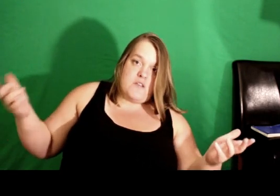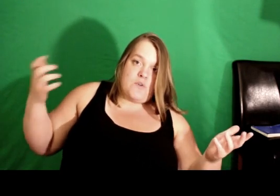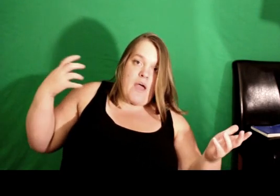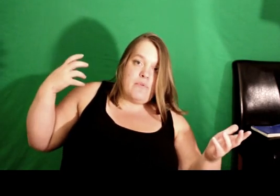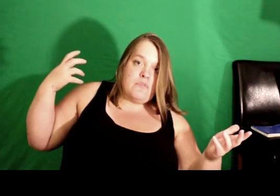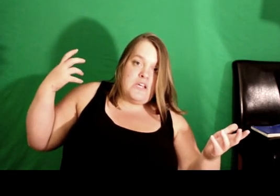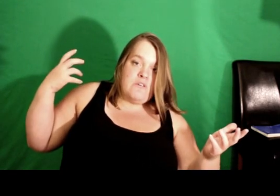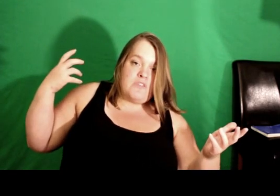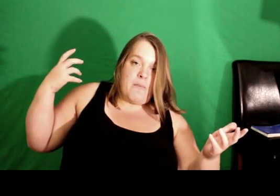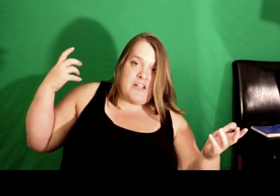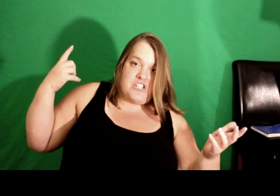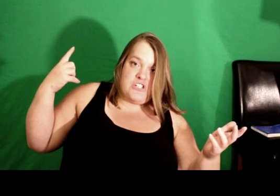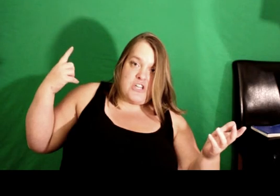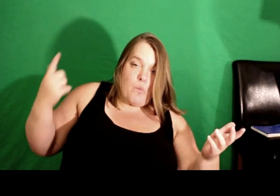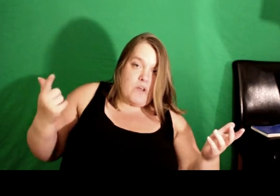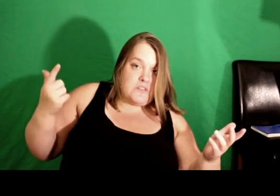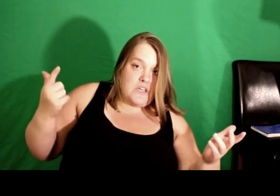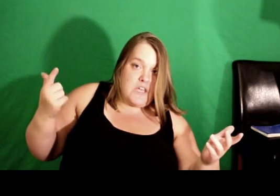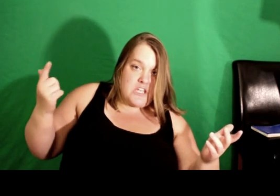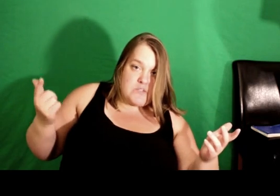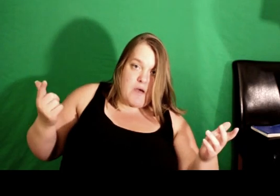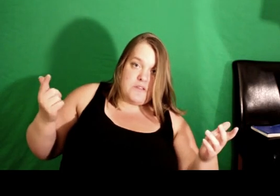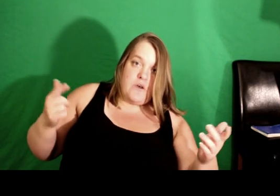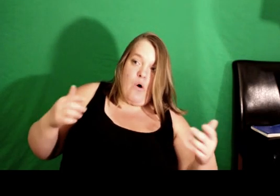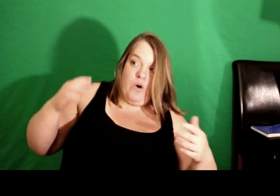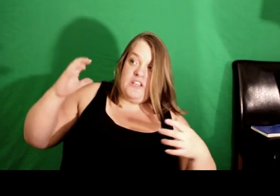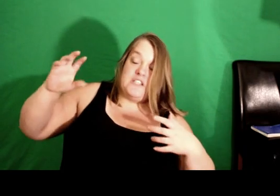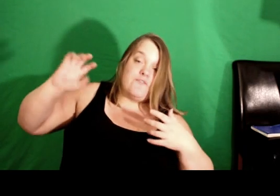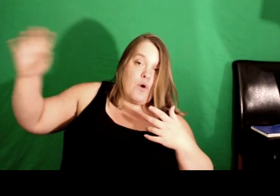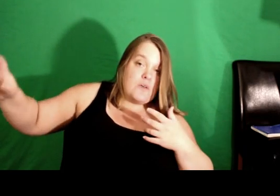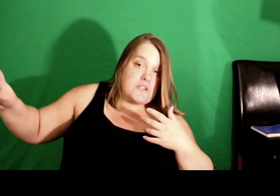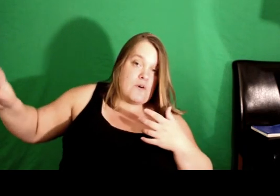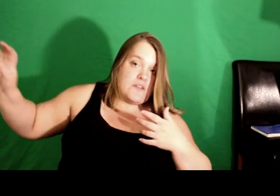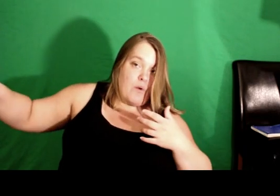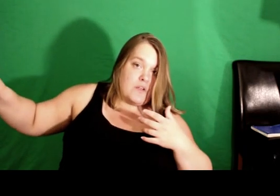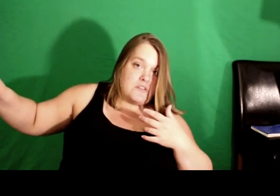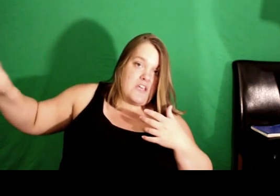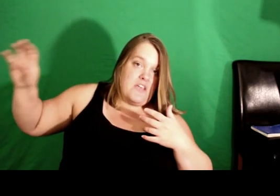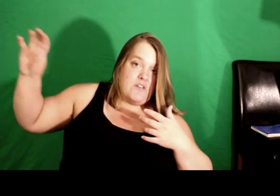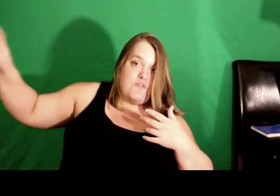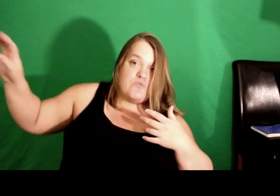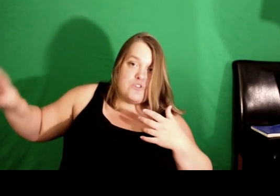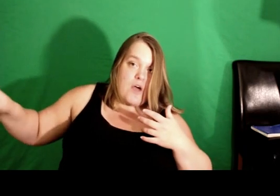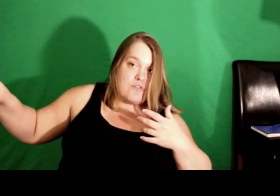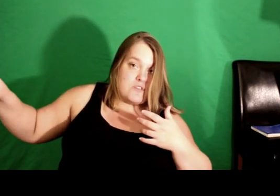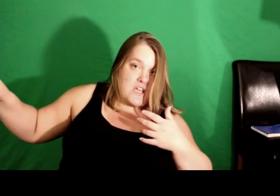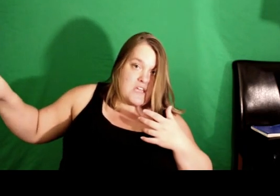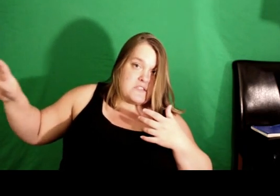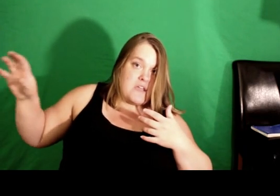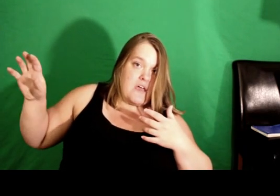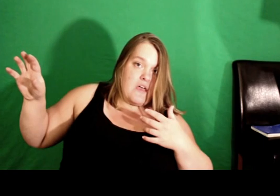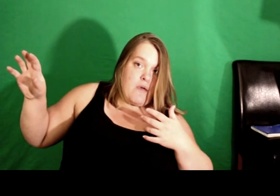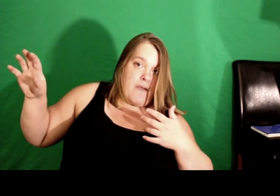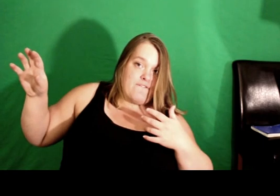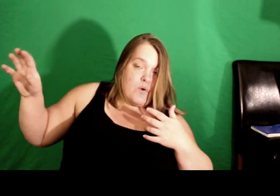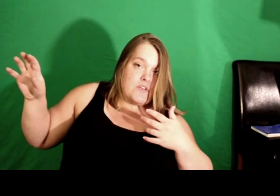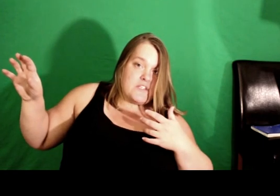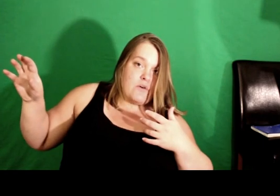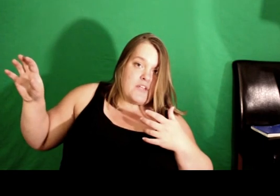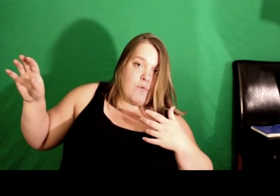So I believe that by changing one thing each month or at least focusing on that one thing, even if you do other things, by focusing on that